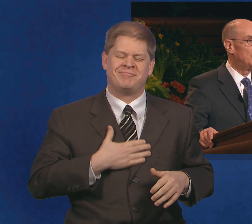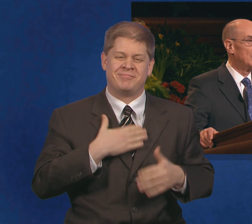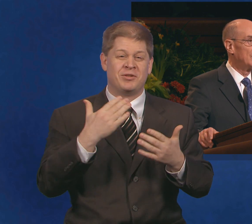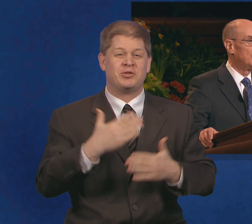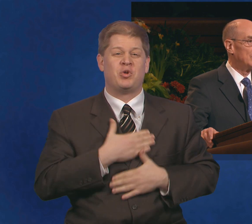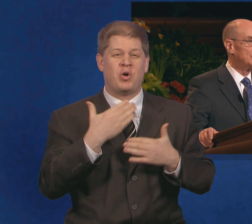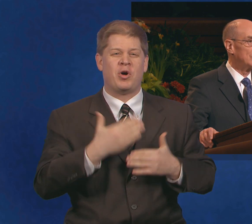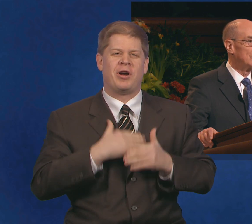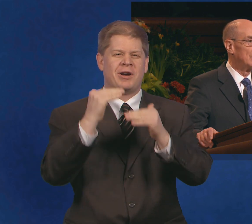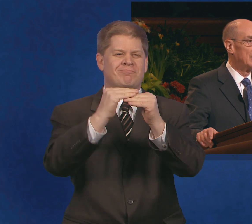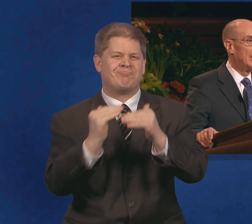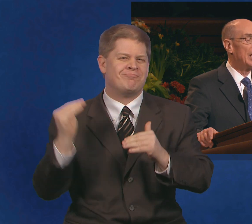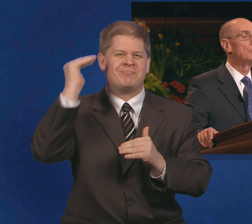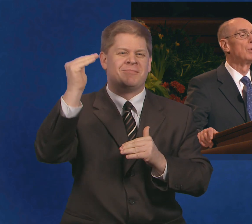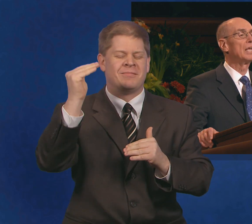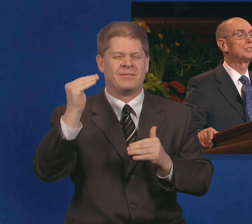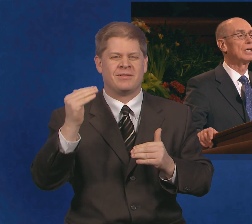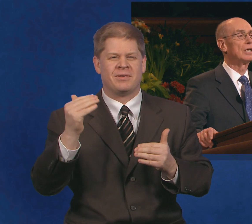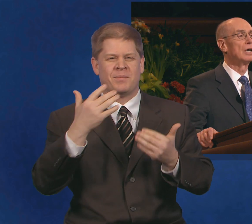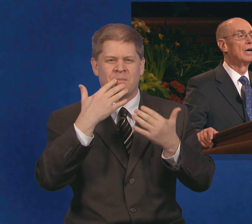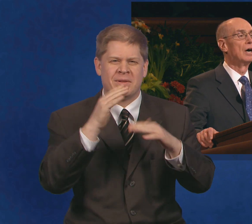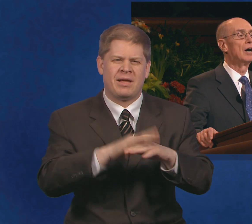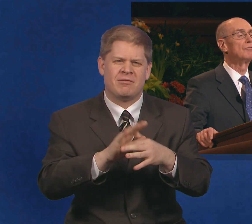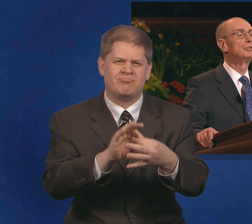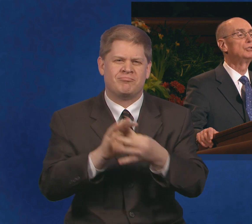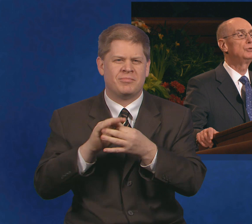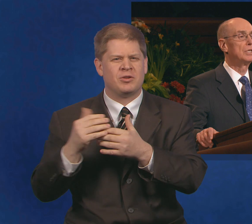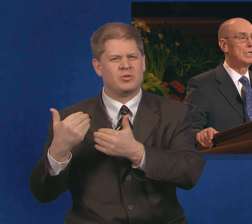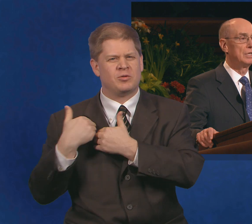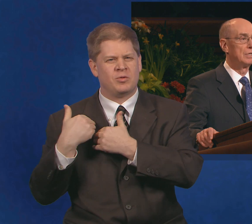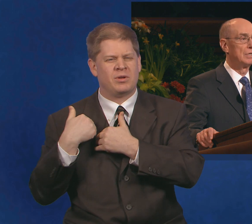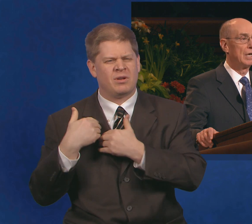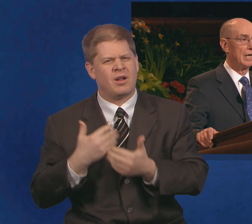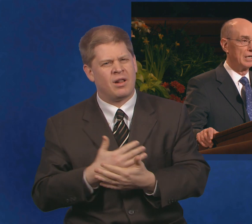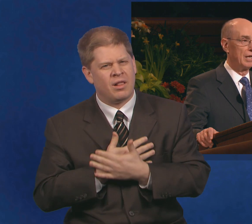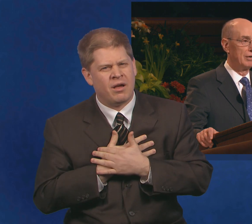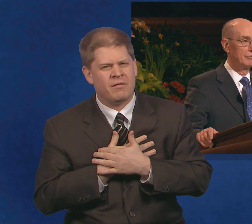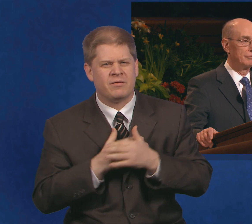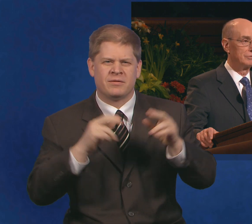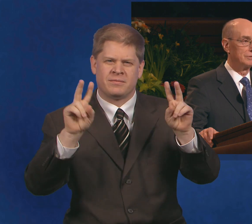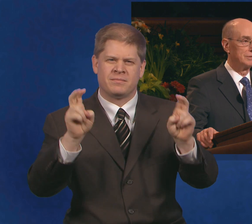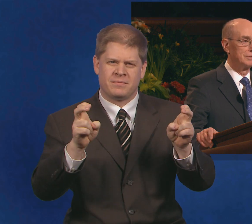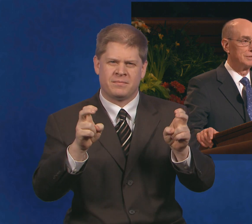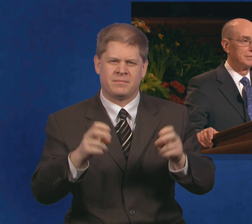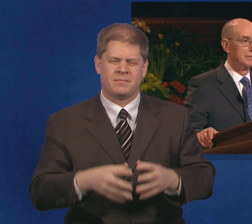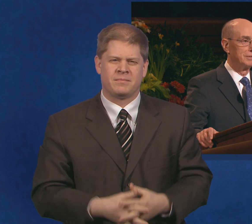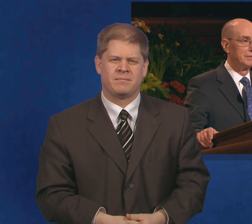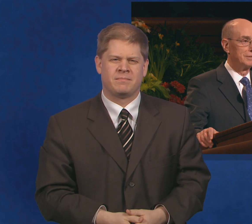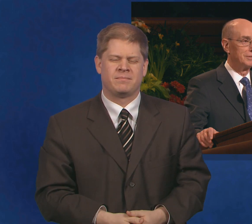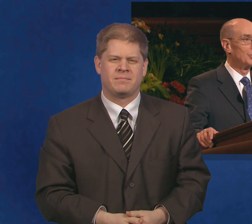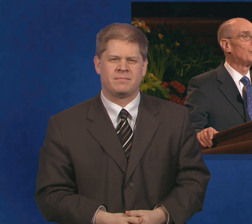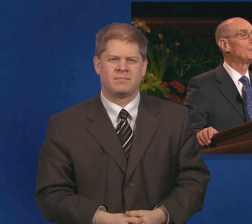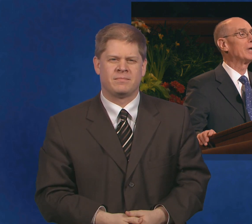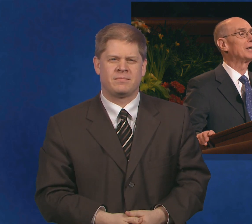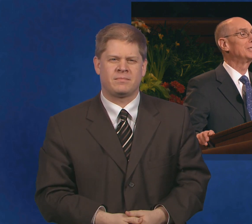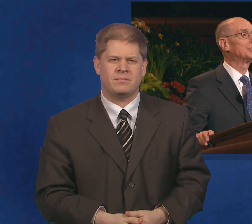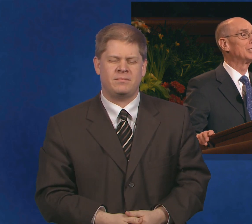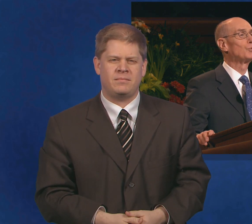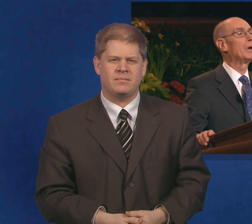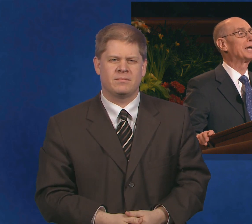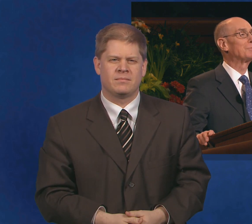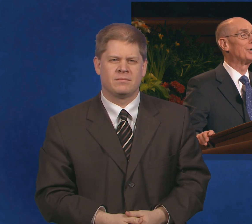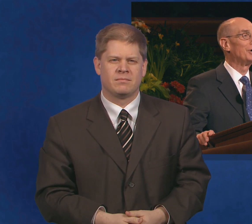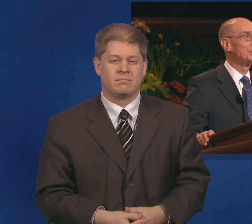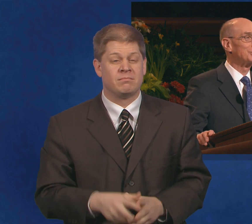joy beyond measure, a blessing of duty and love. The Lord regularly